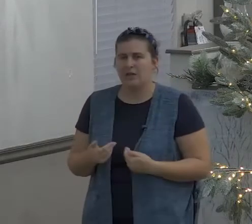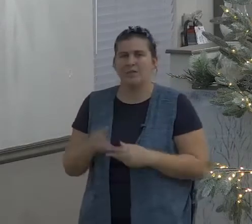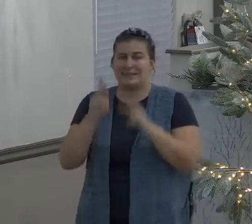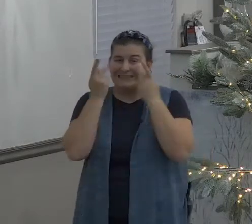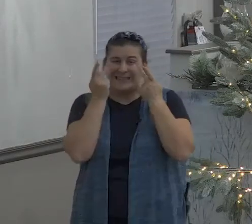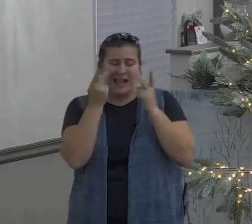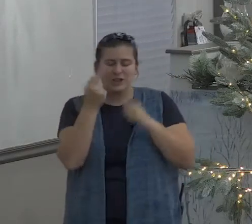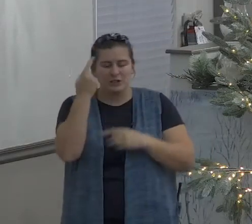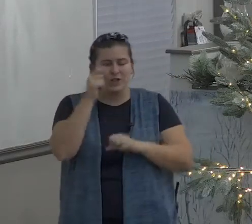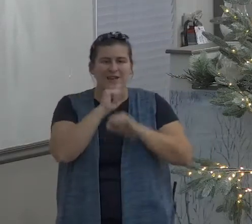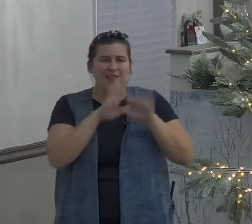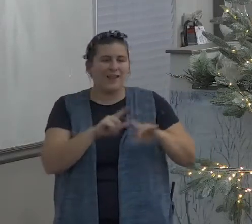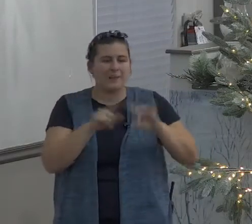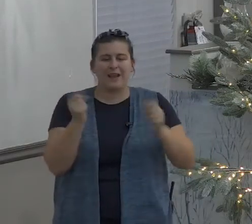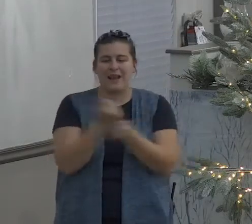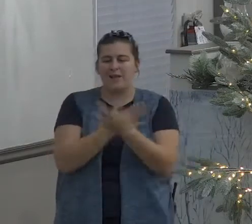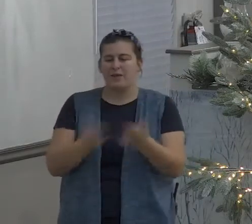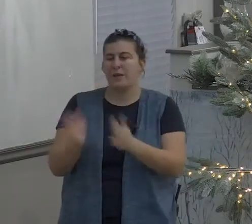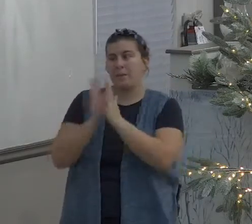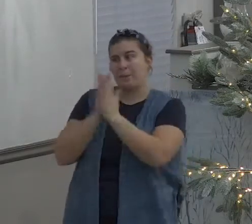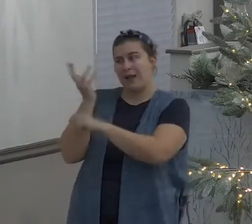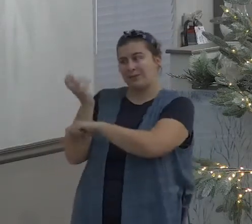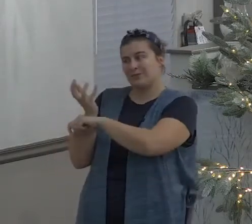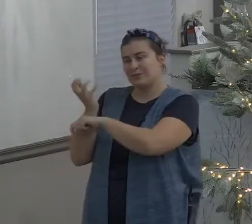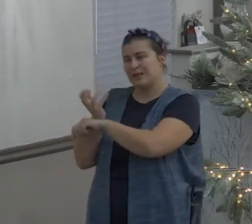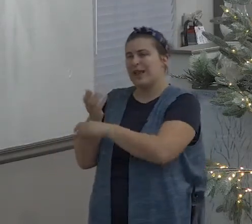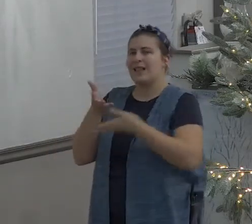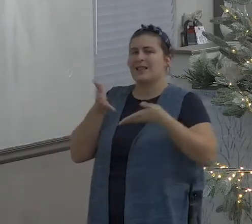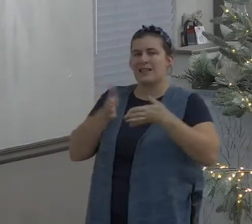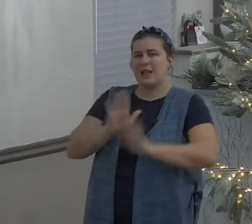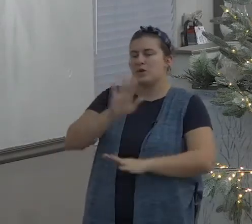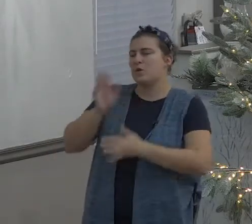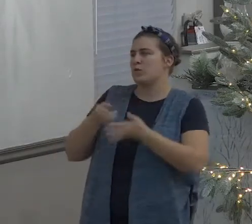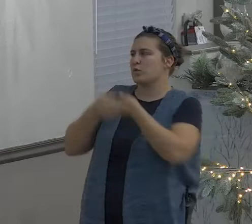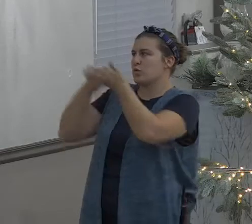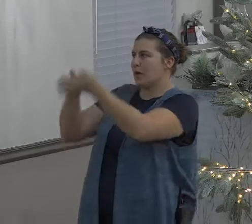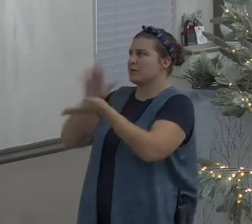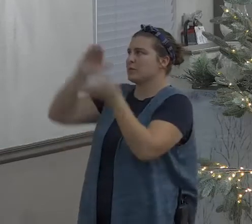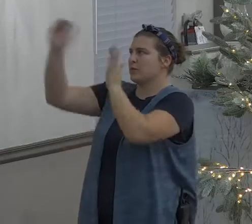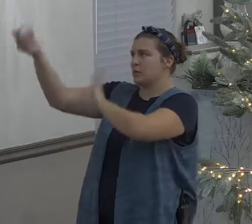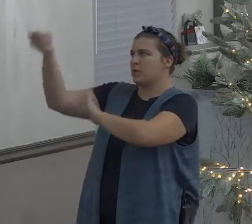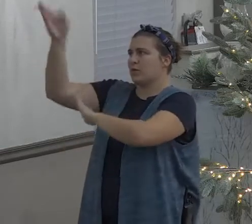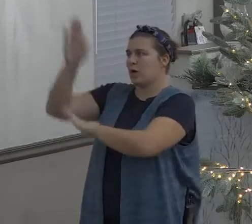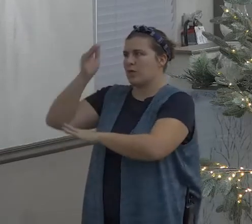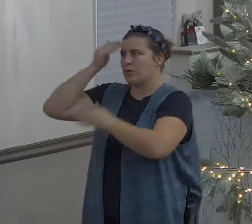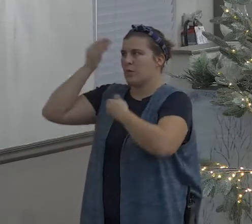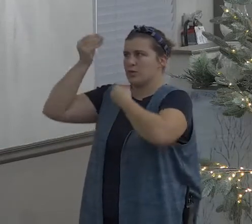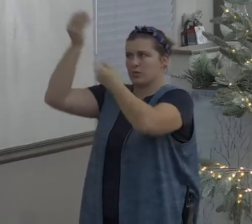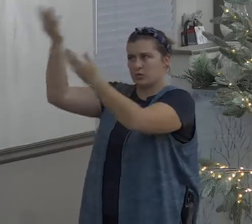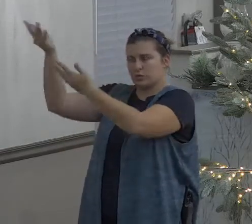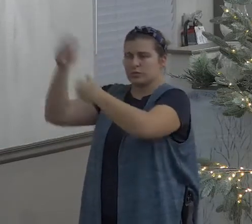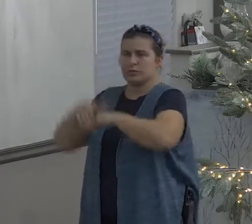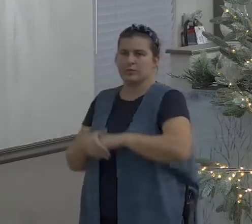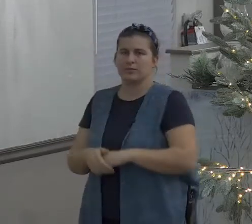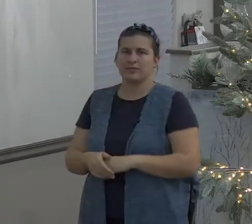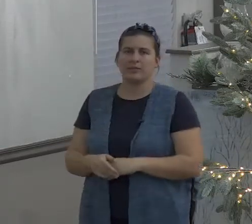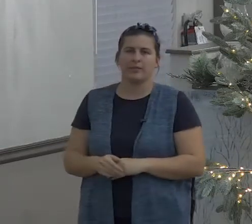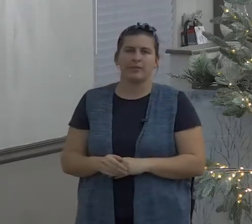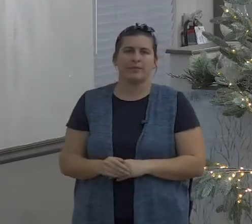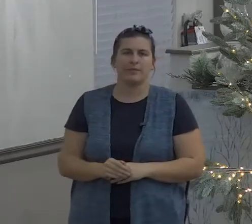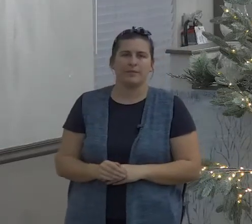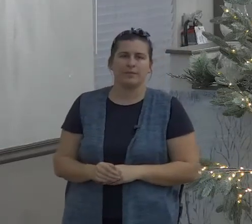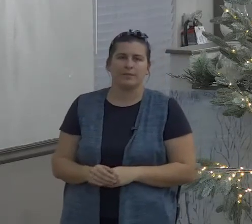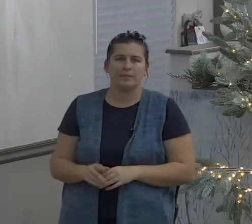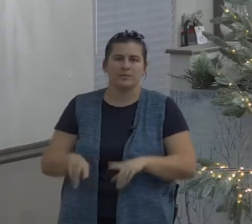help me to die like a Christian should die and by the way you say well death kind of worries me well listen be